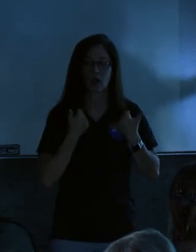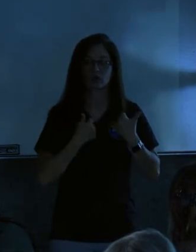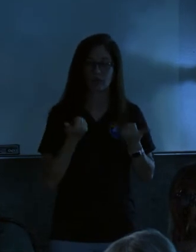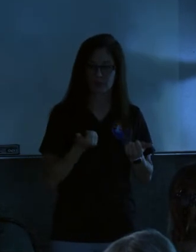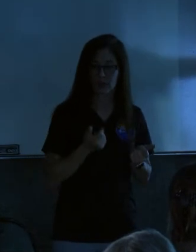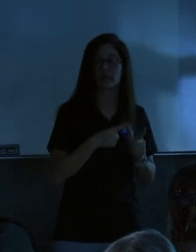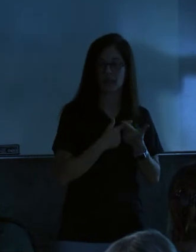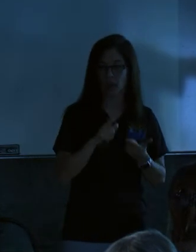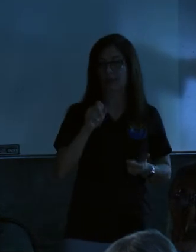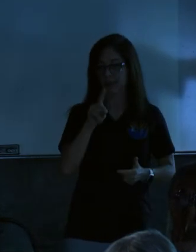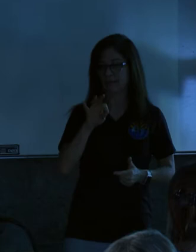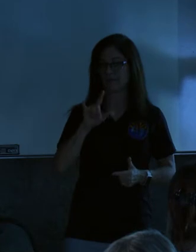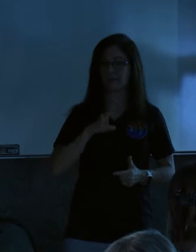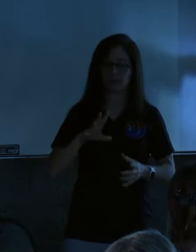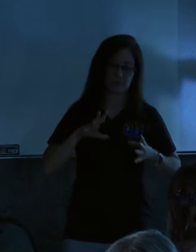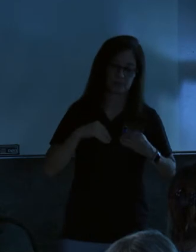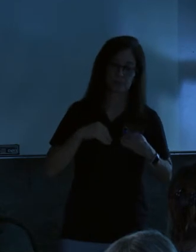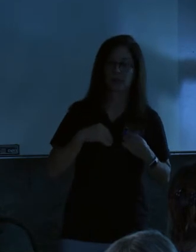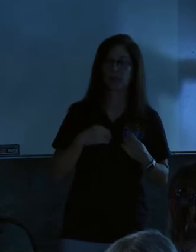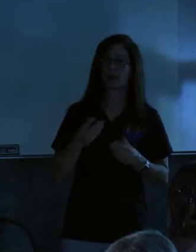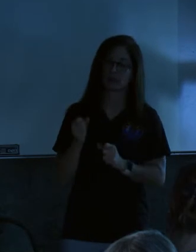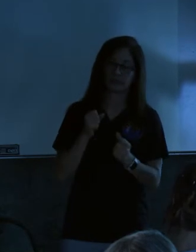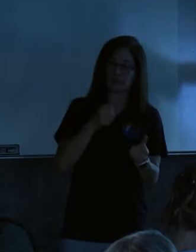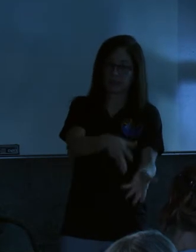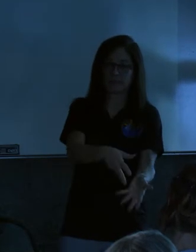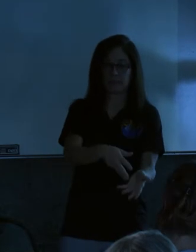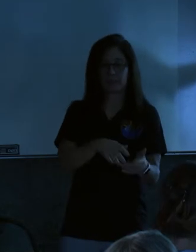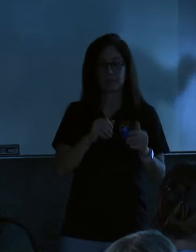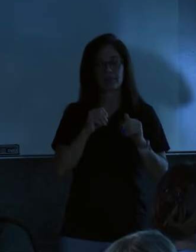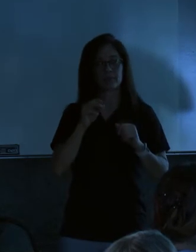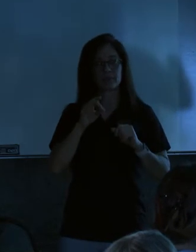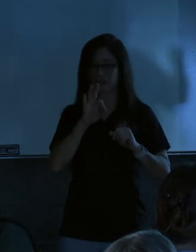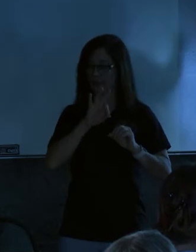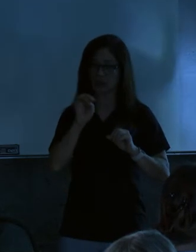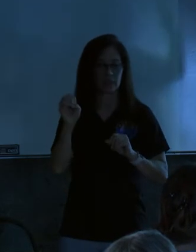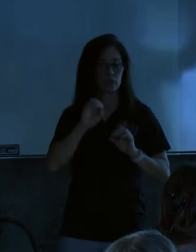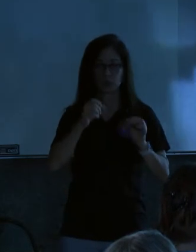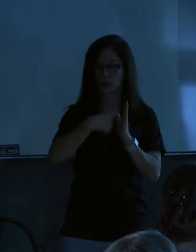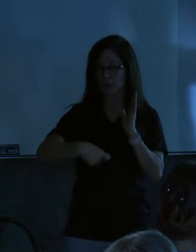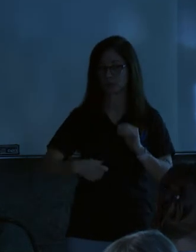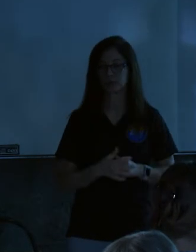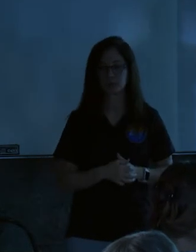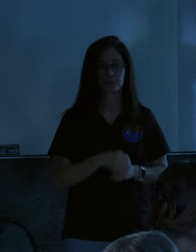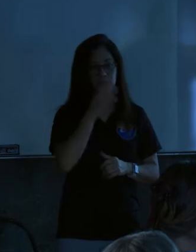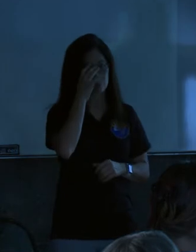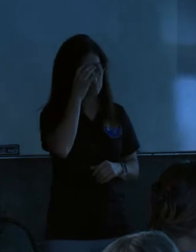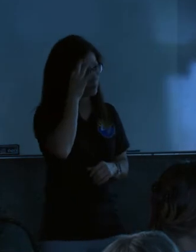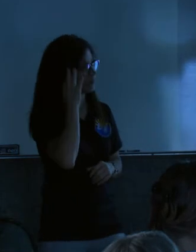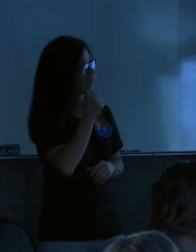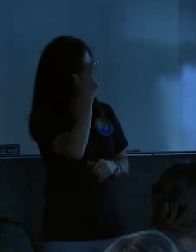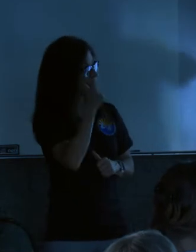live there and the landfill's going to let you in and let you dispose of lumber there free of charge. Ronnie, did I forget anything?